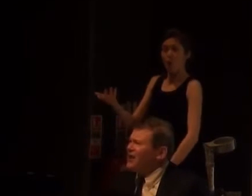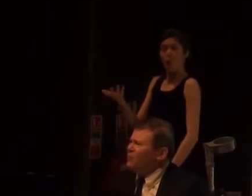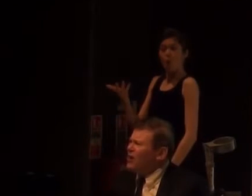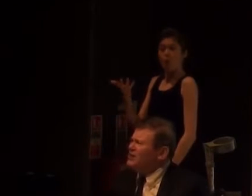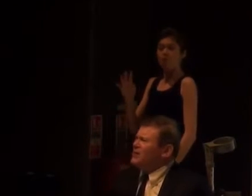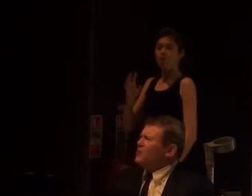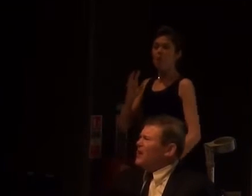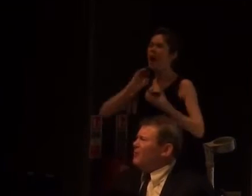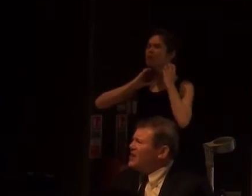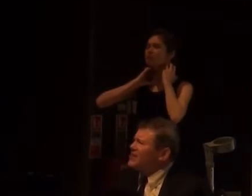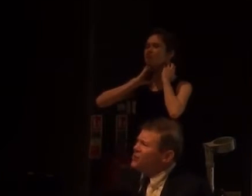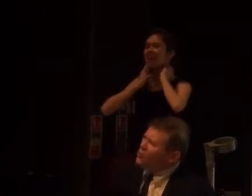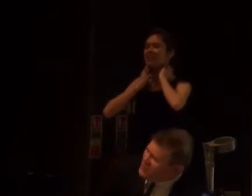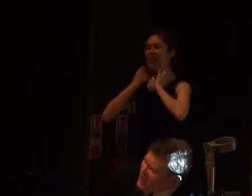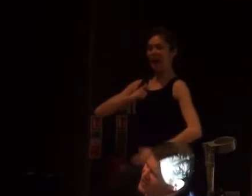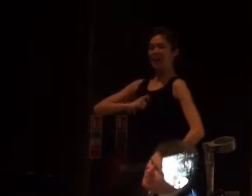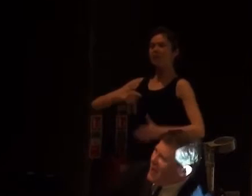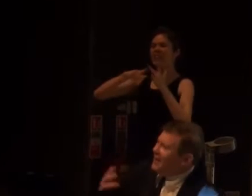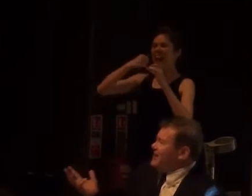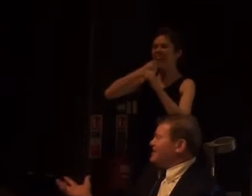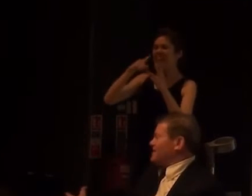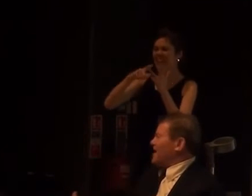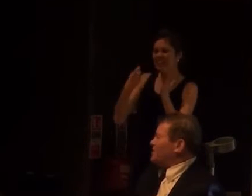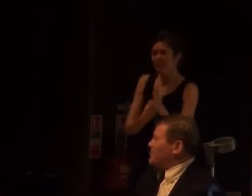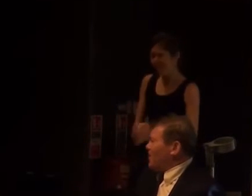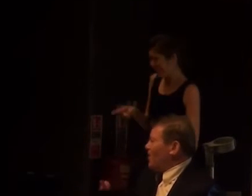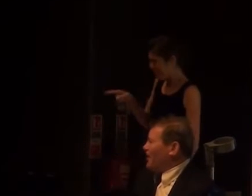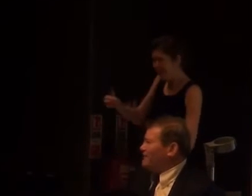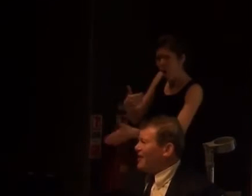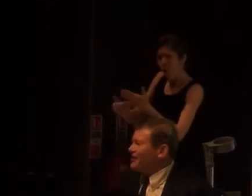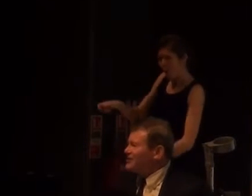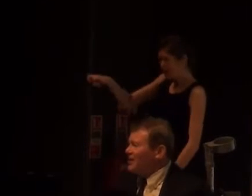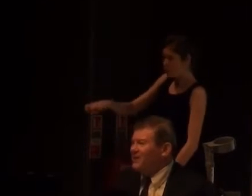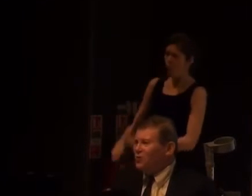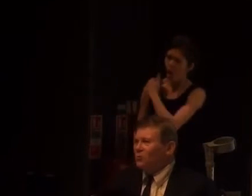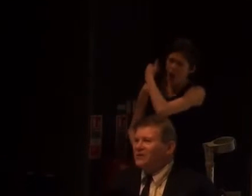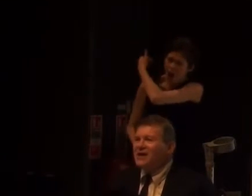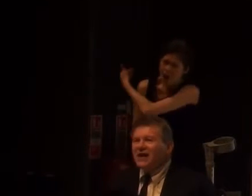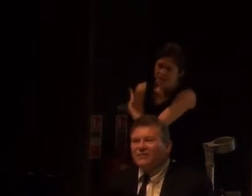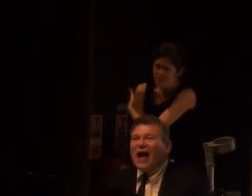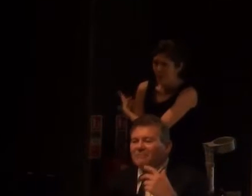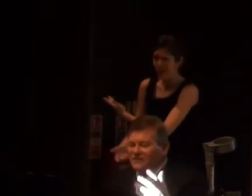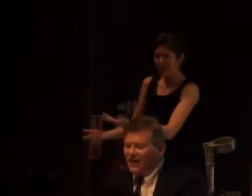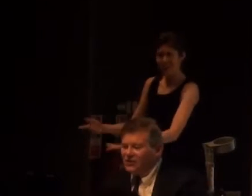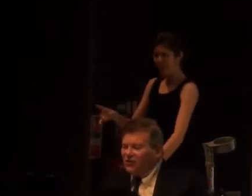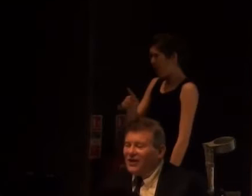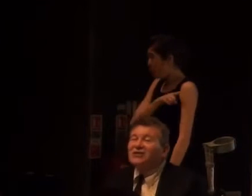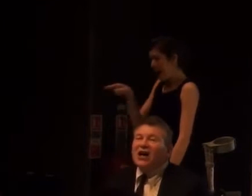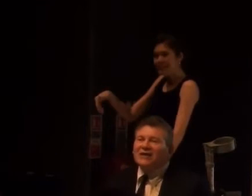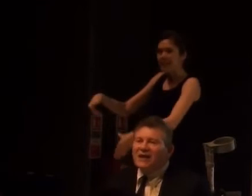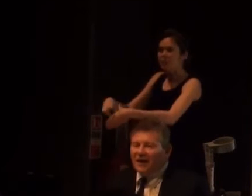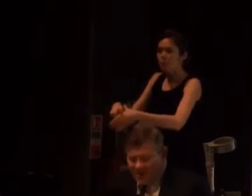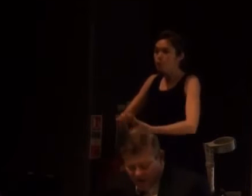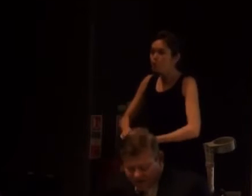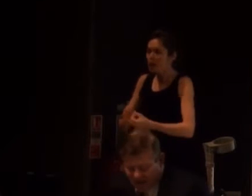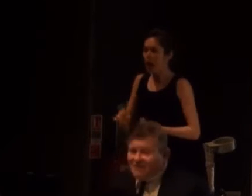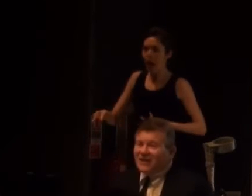Frankenstein. Why is Igor there? Why is Igor always a hunchback? He's a secondary part in Frankenstein, but he's always, it's for atmosphere, to create this